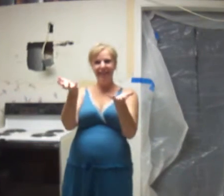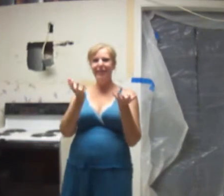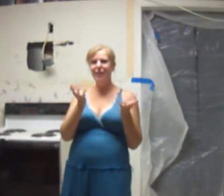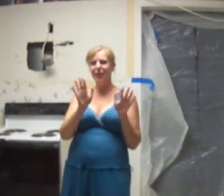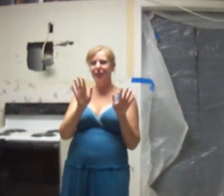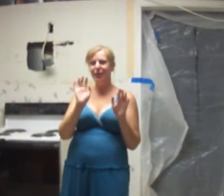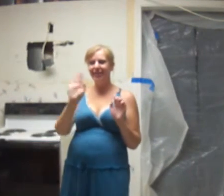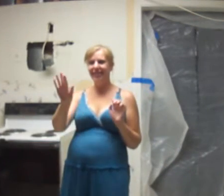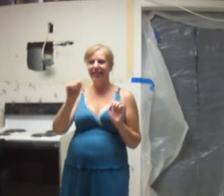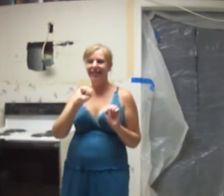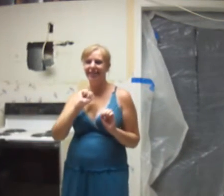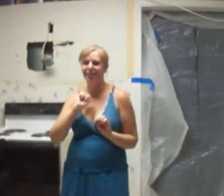you tonight.